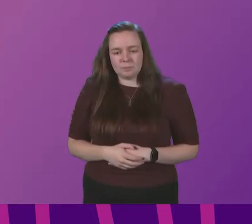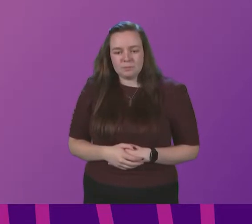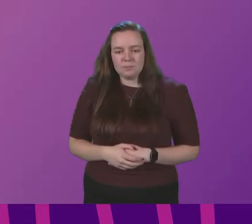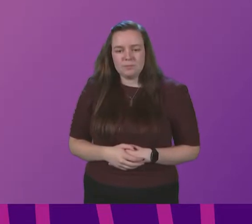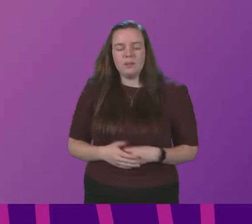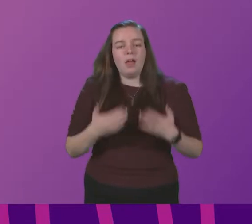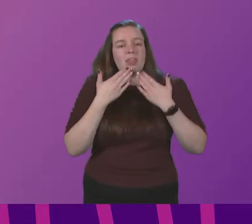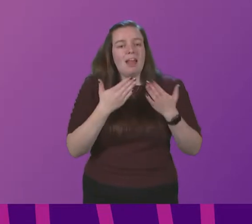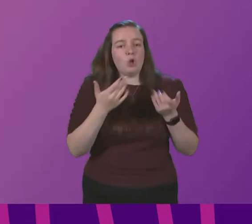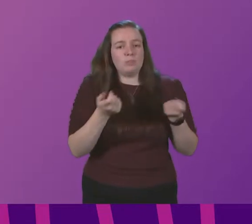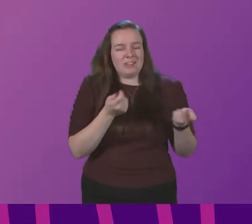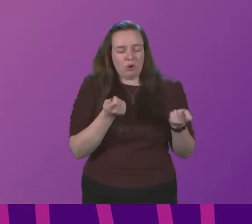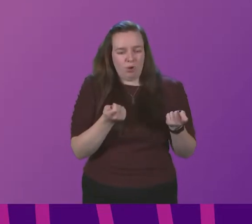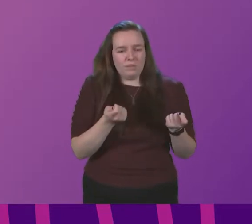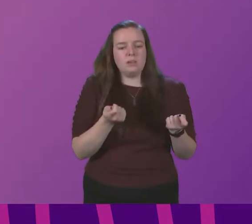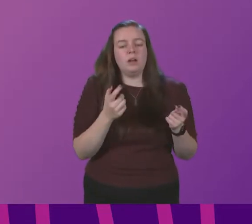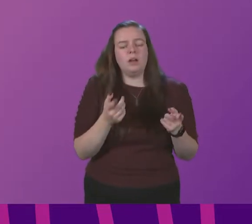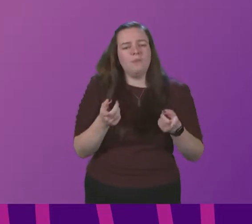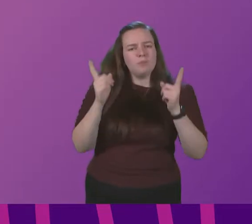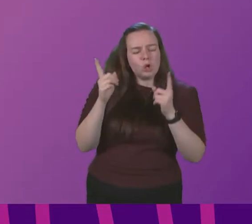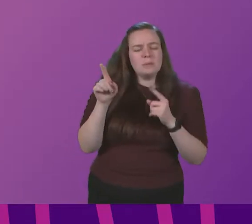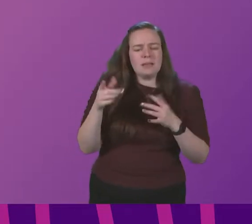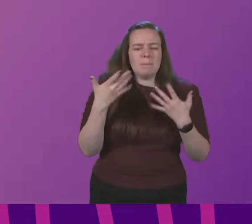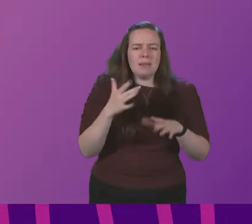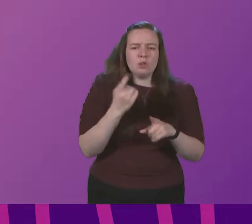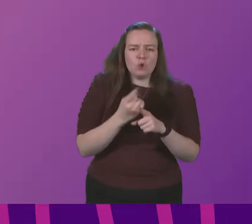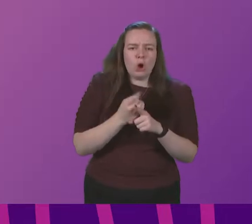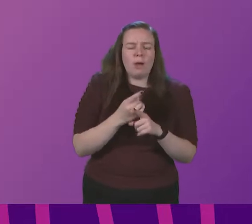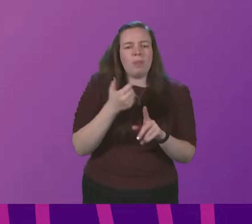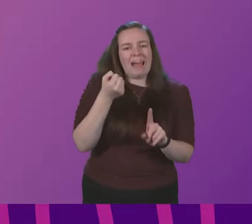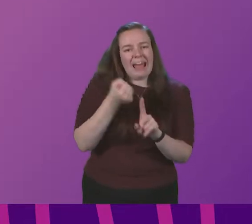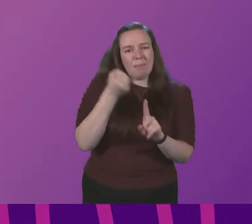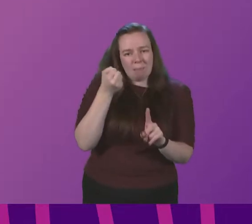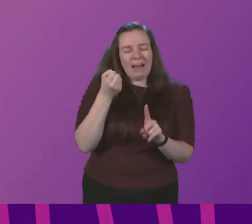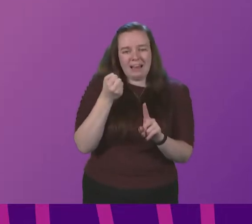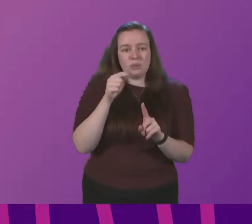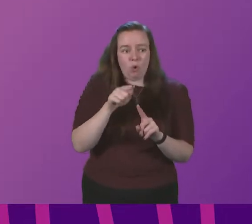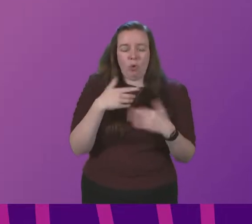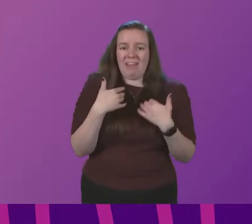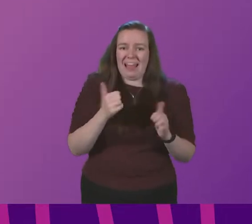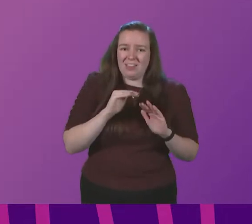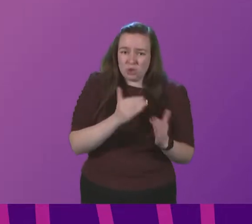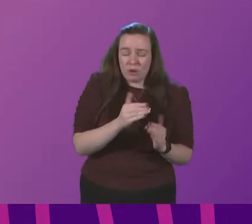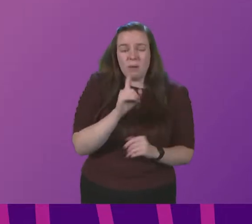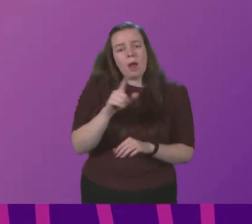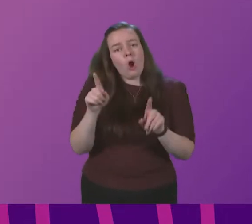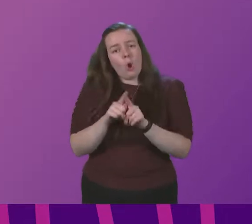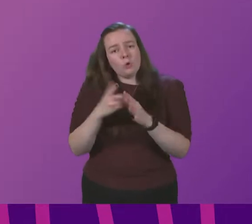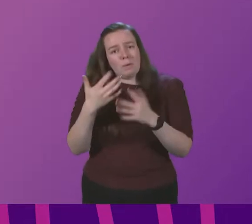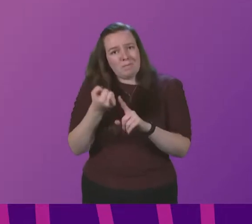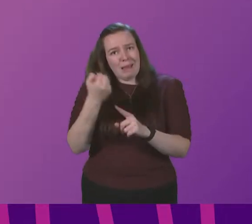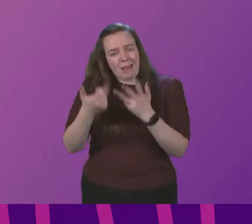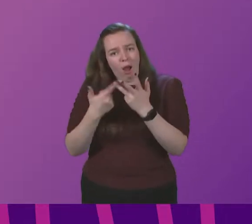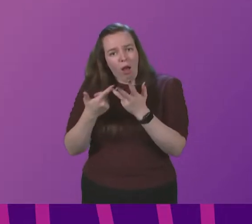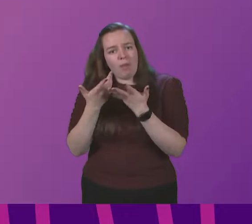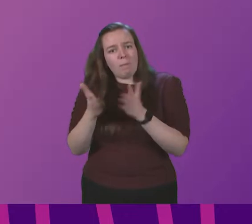Thank you First Minister we have talked a lot about the impact that this has had on our health service but it is also impacting other